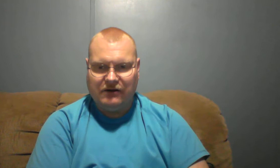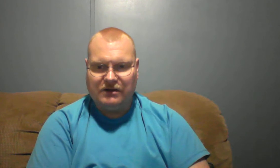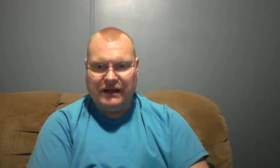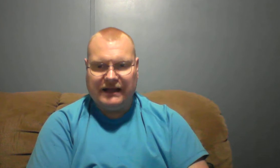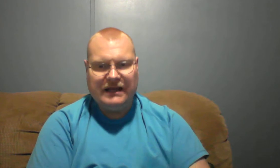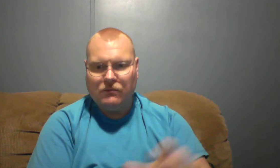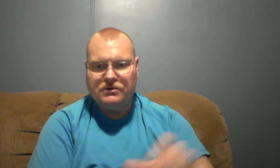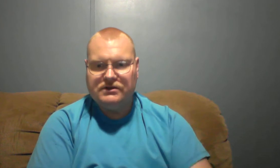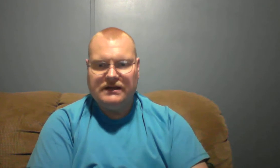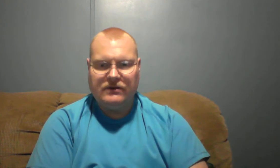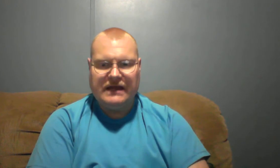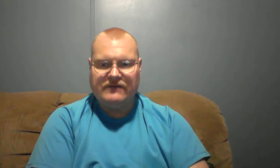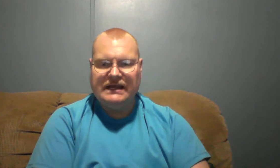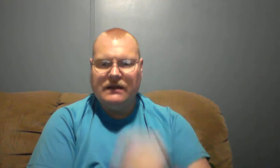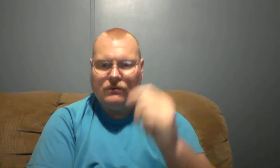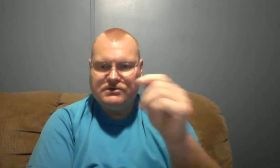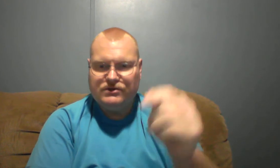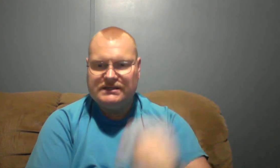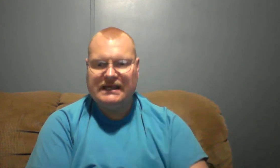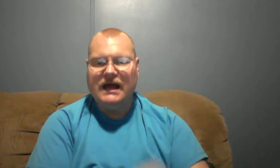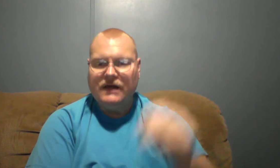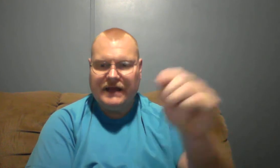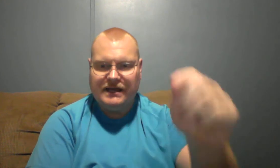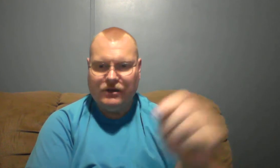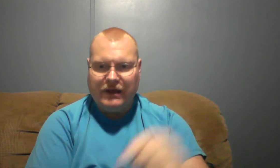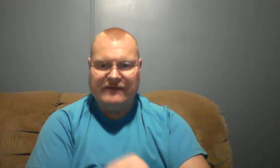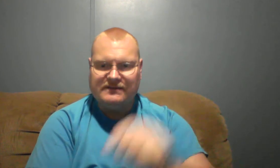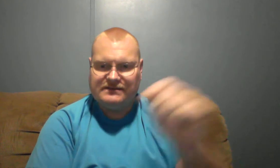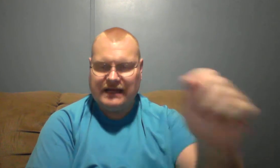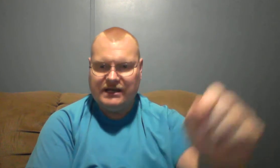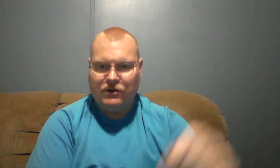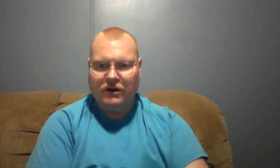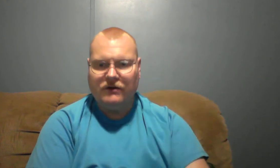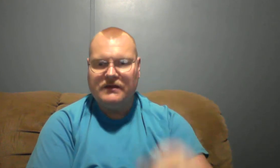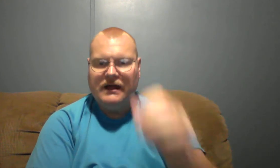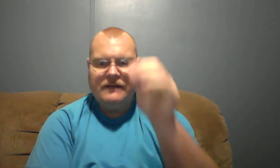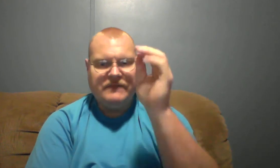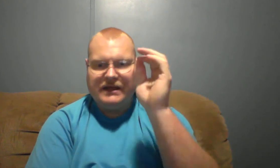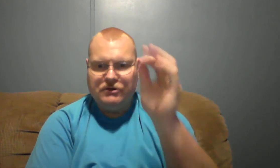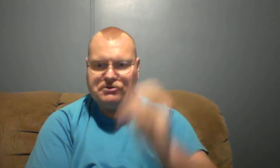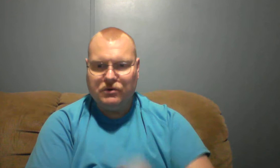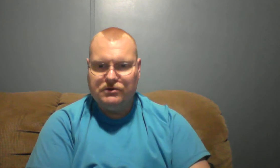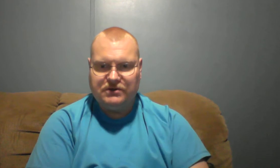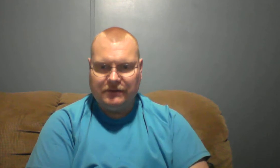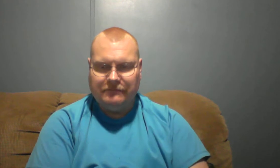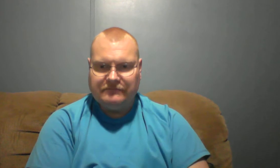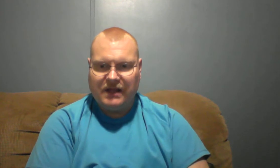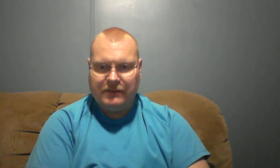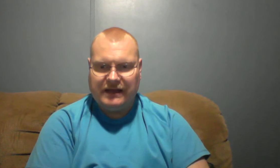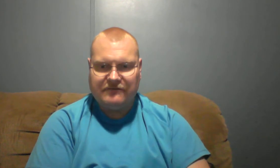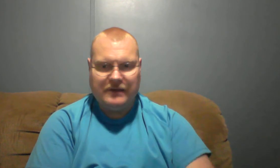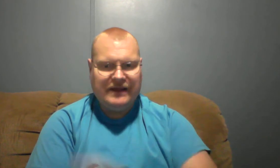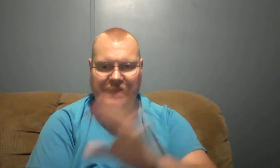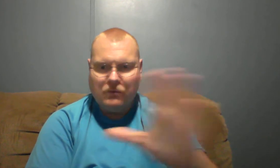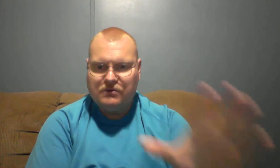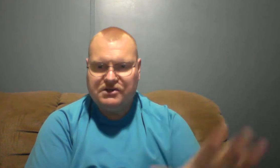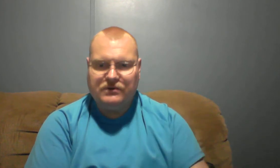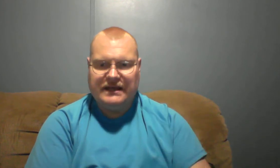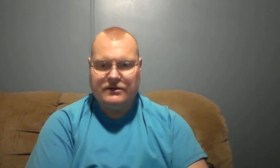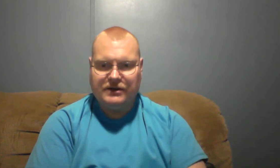about. He doesn't want you to go to heaven. He doesn't want you to see that new heavens, that new earth, that new Jerusalem coming out of him. He doesn't want you to enter in